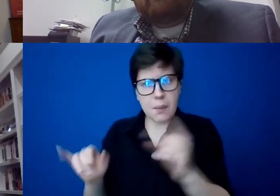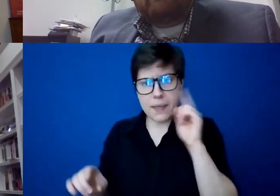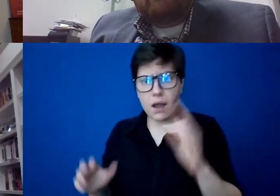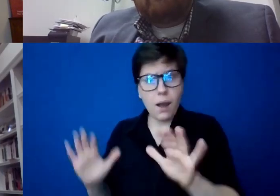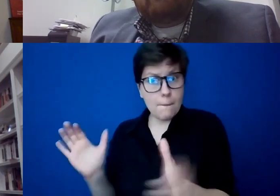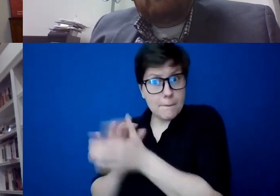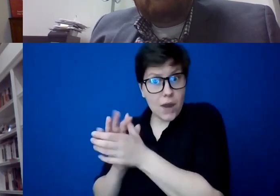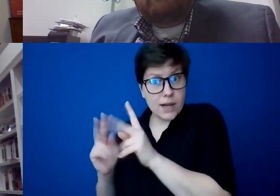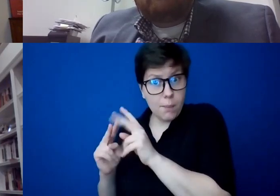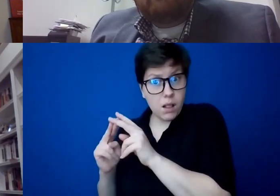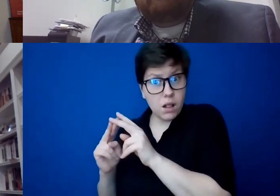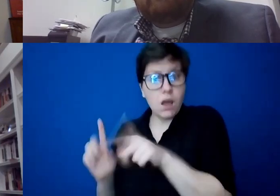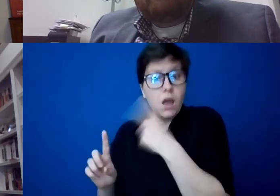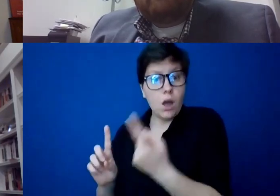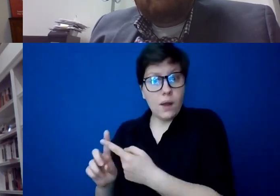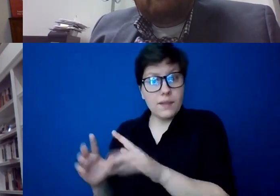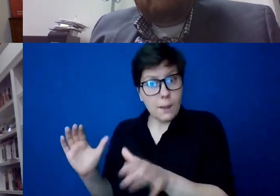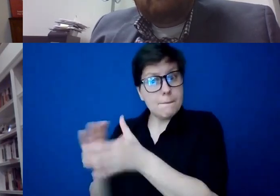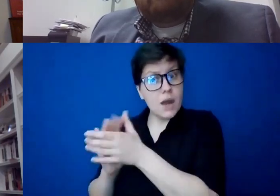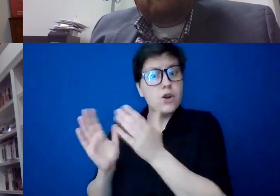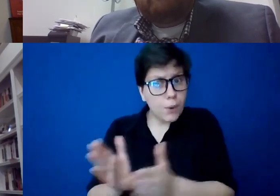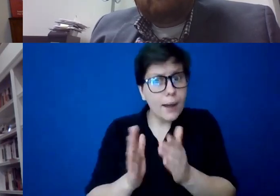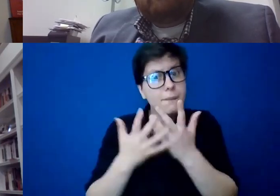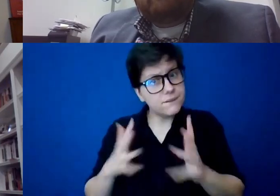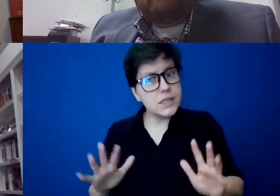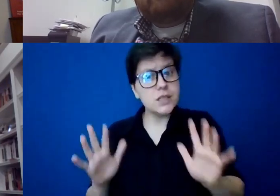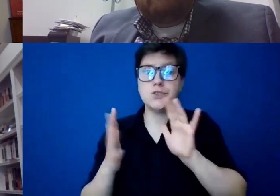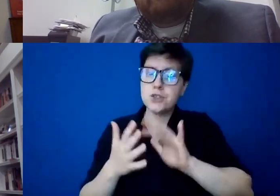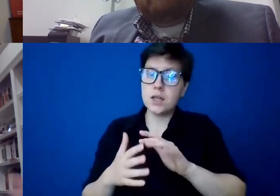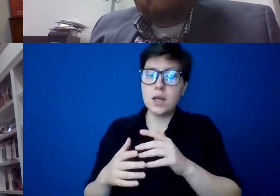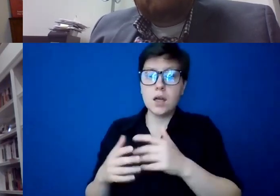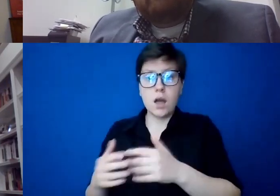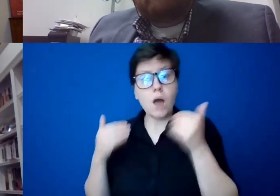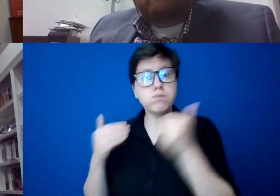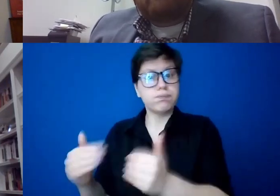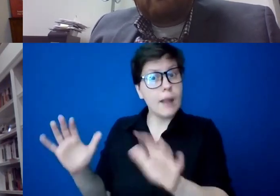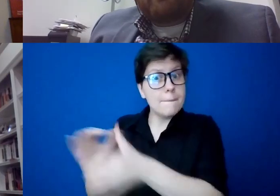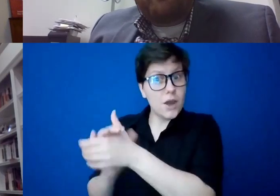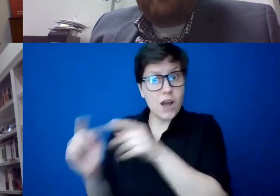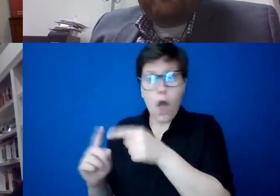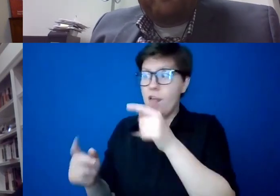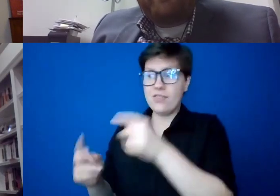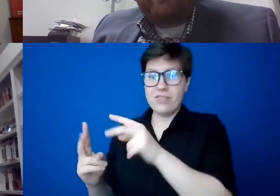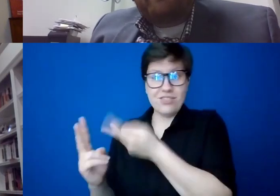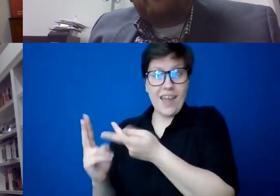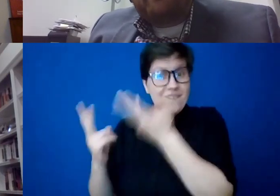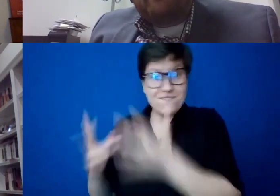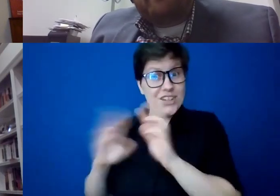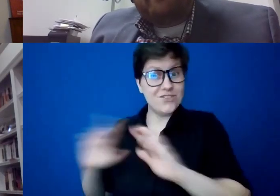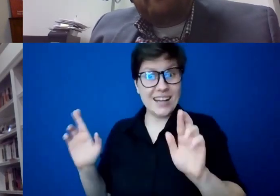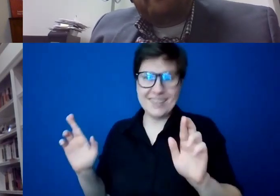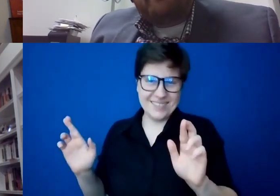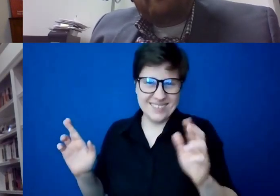couple, once they, they finish their marriage preparation and start on life are a finished product. Obviously we know you,